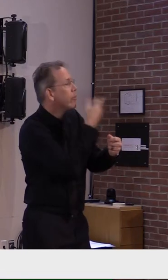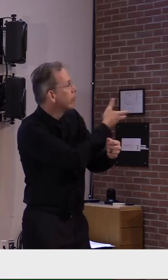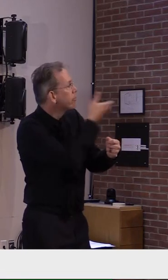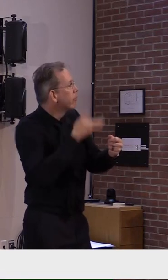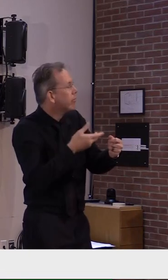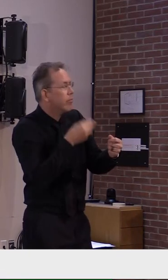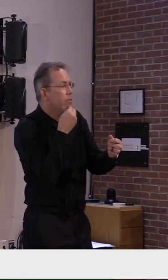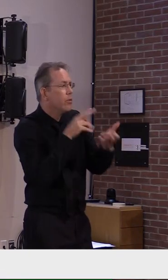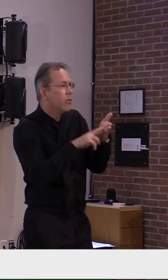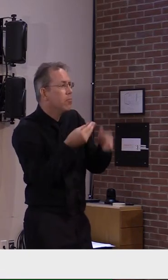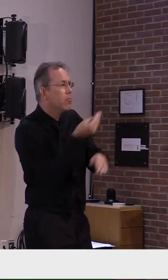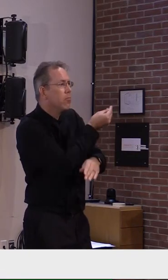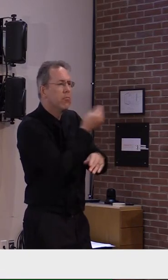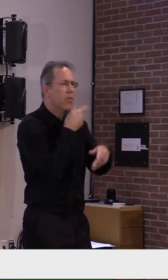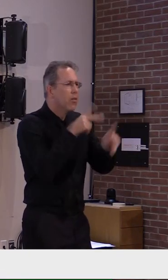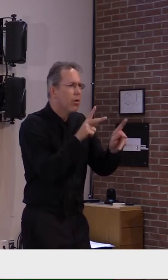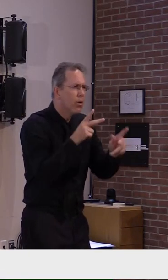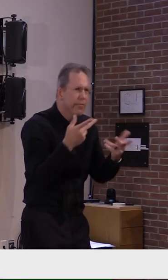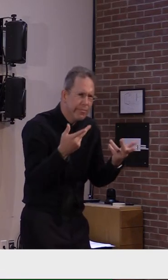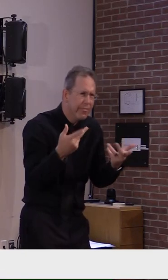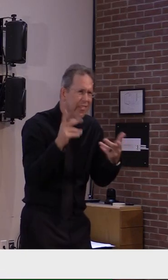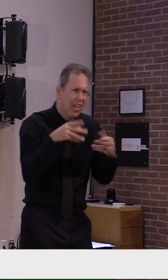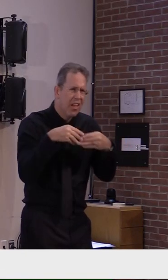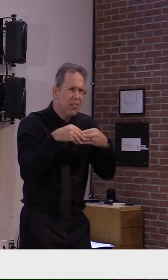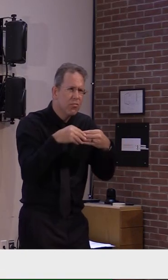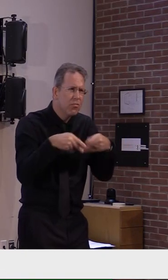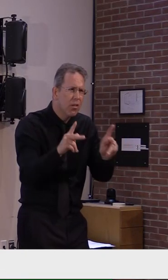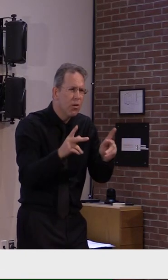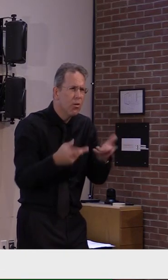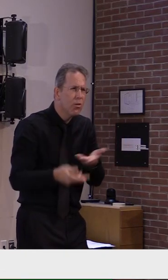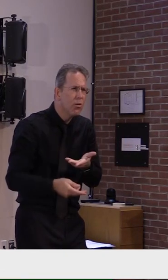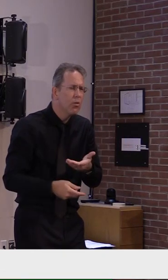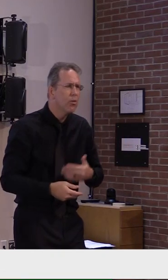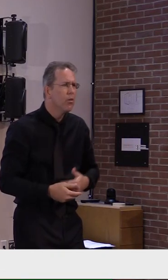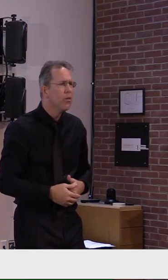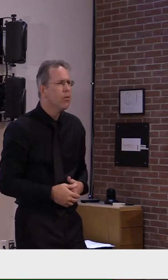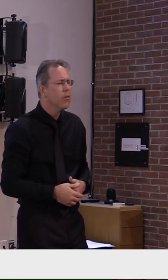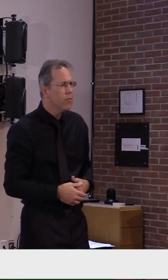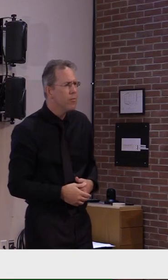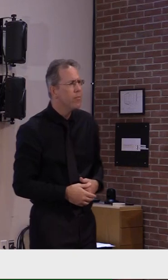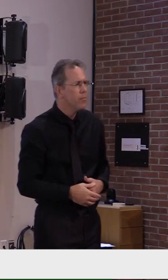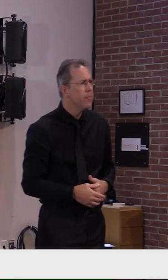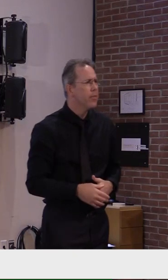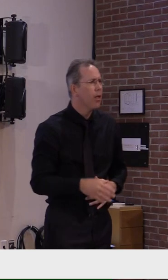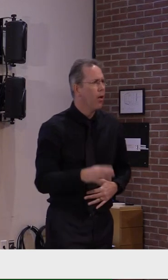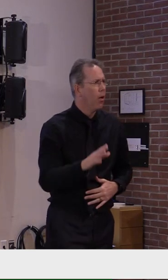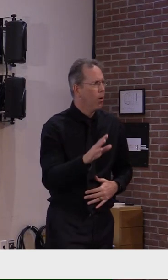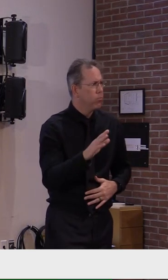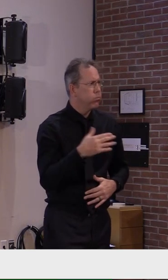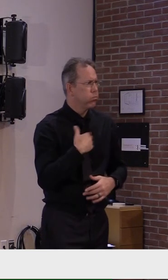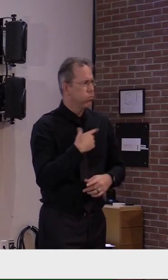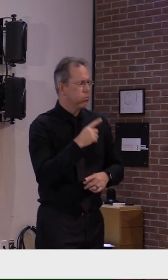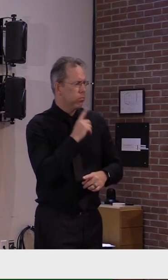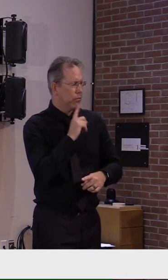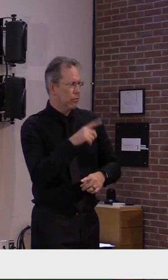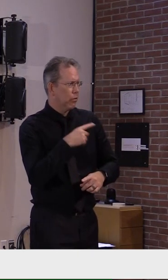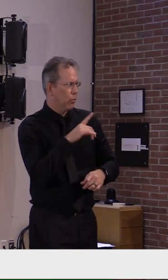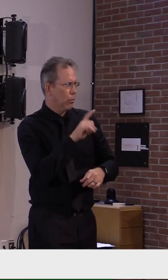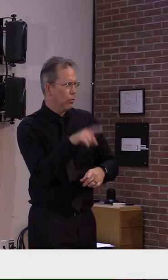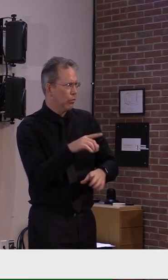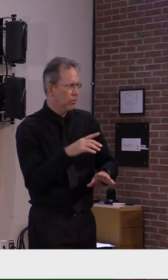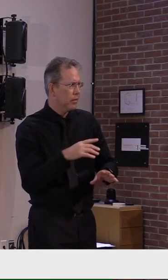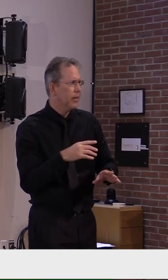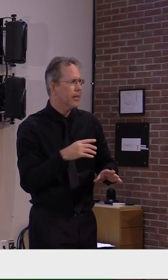Thanks, Joe. I, um, I'm not familiar with the answer to your question, but I will get an answer for you,